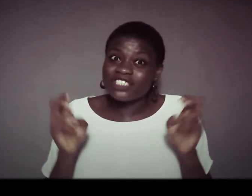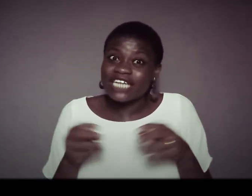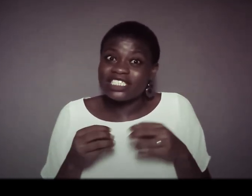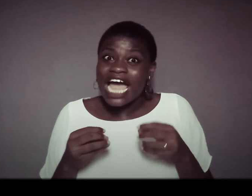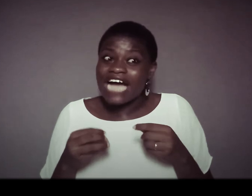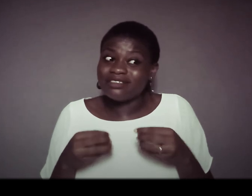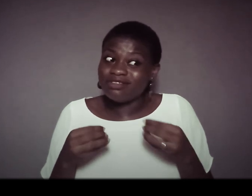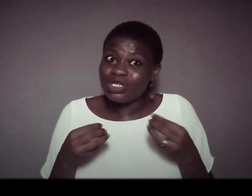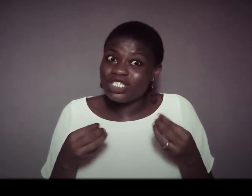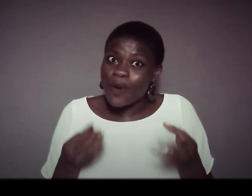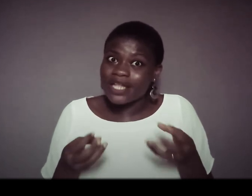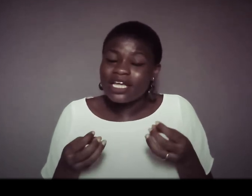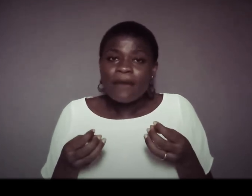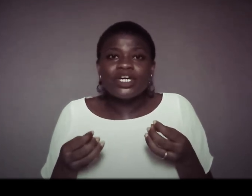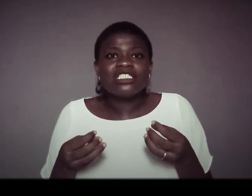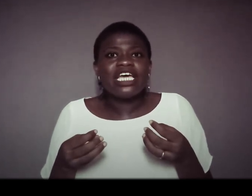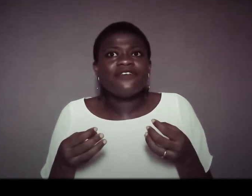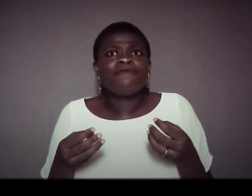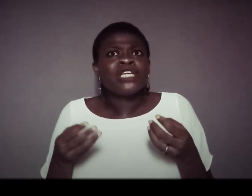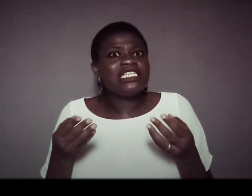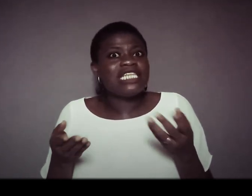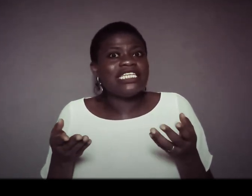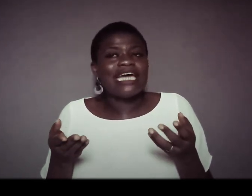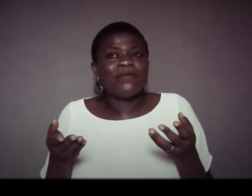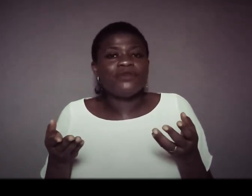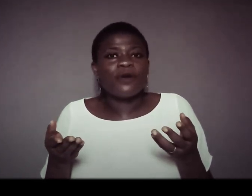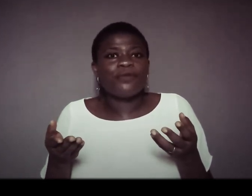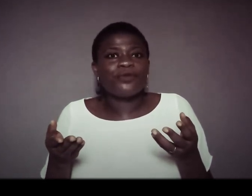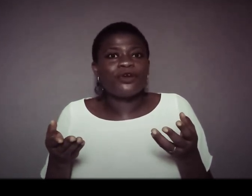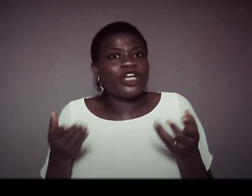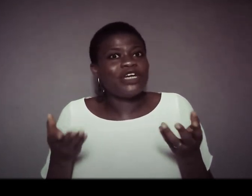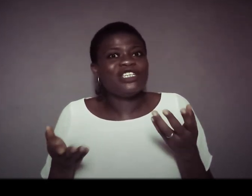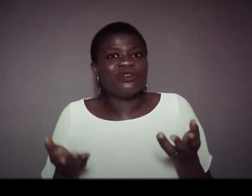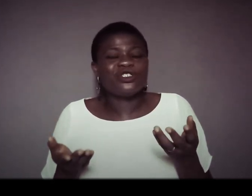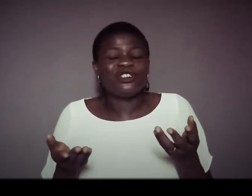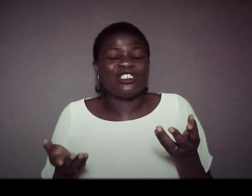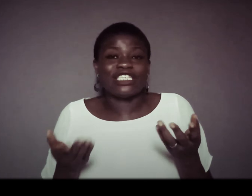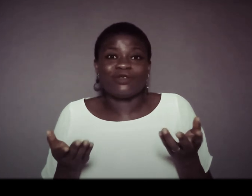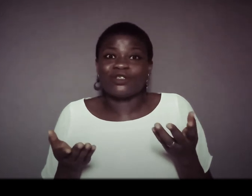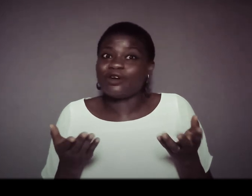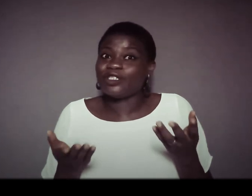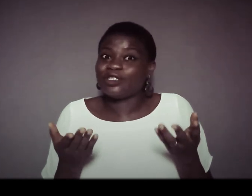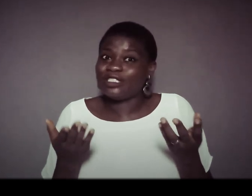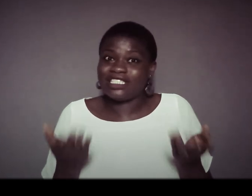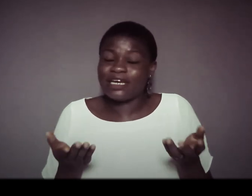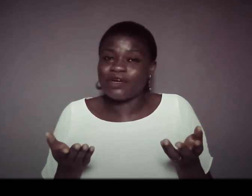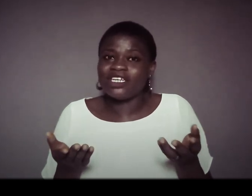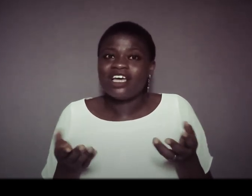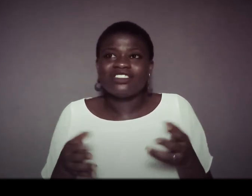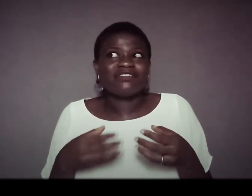charge and doing it well because if this lady that made me up she already knows that she was not going to take money she had